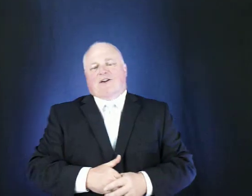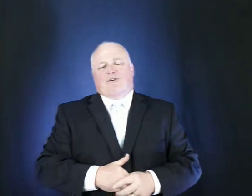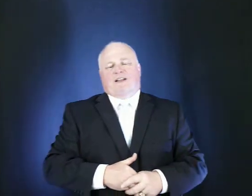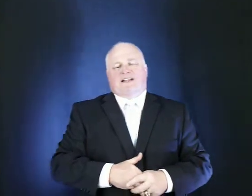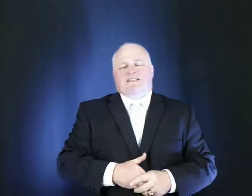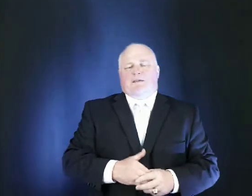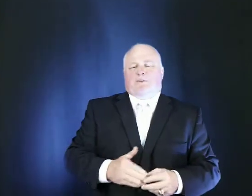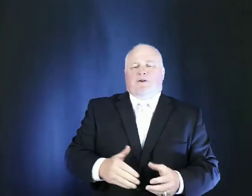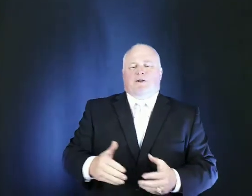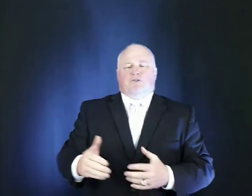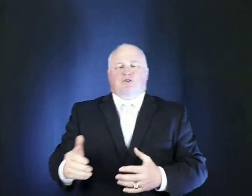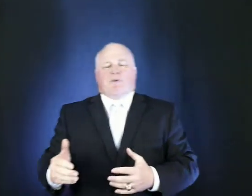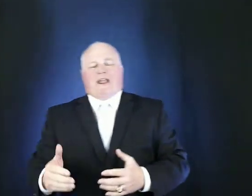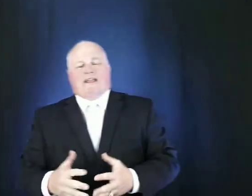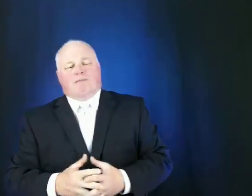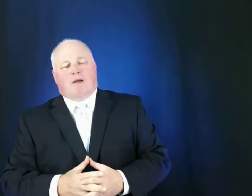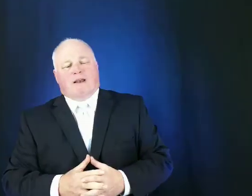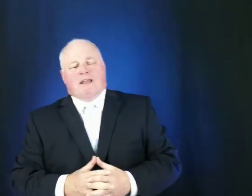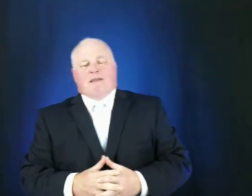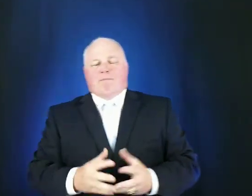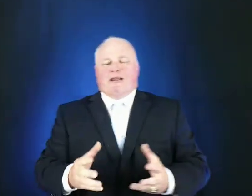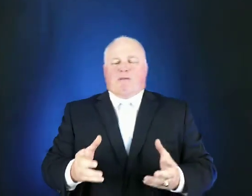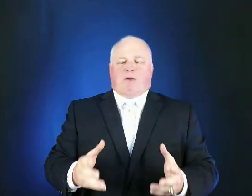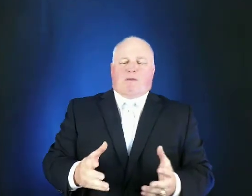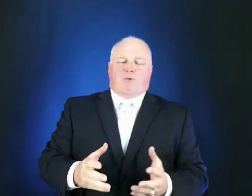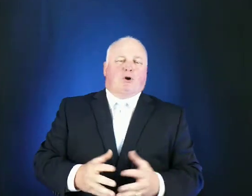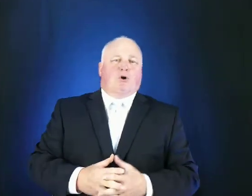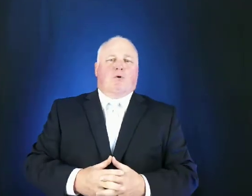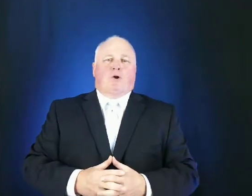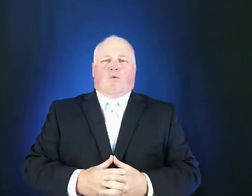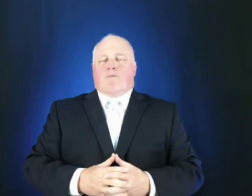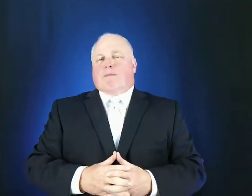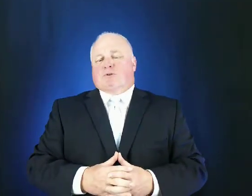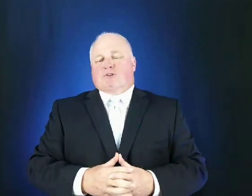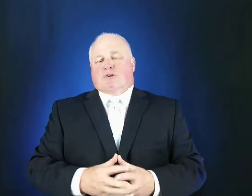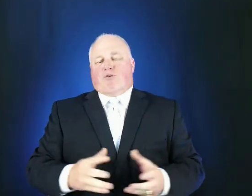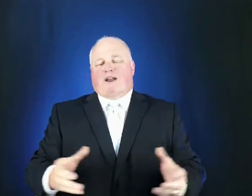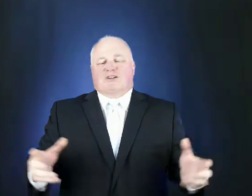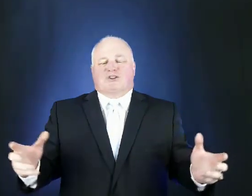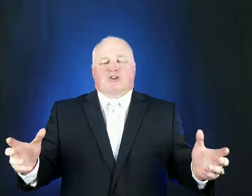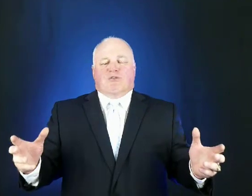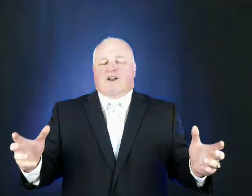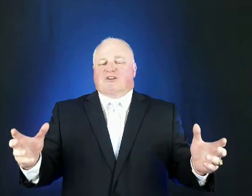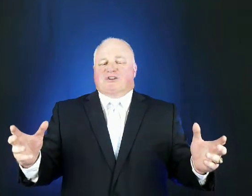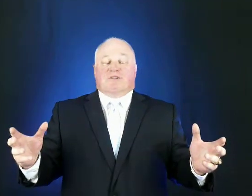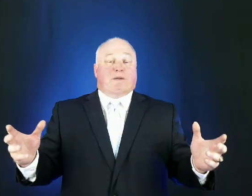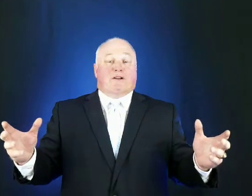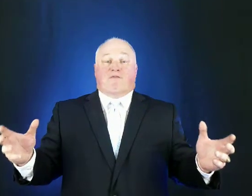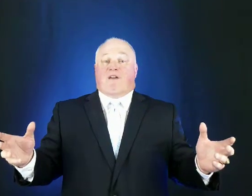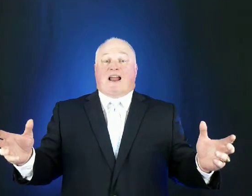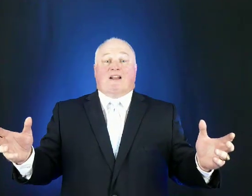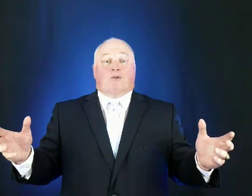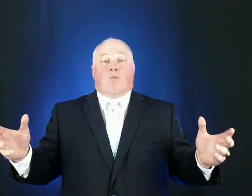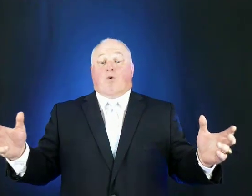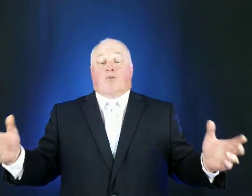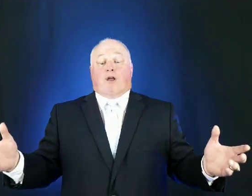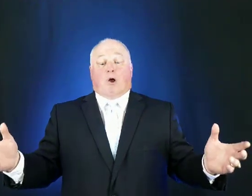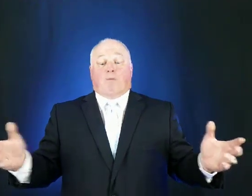against imperial japan but many people who were members of the greatest generation speak of fighting the war on the home